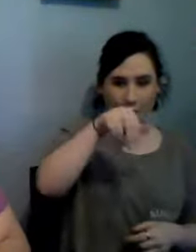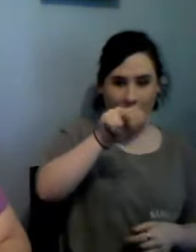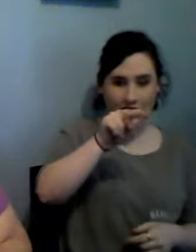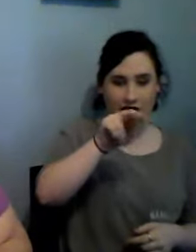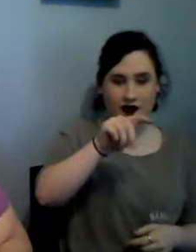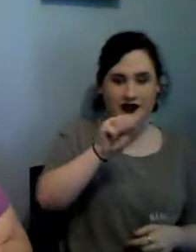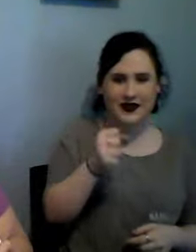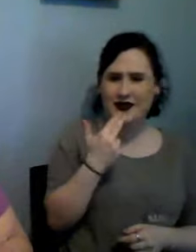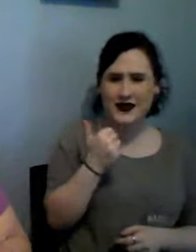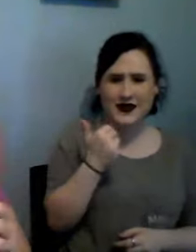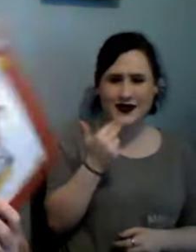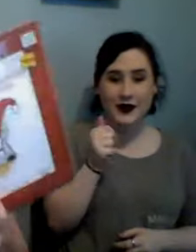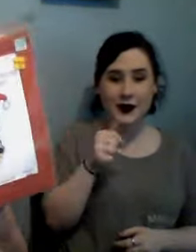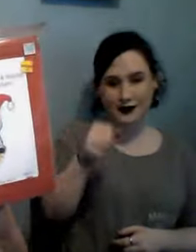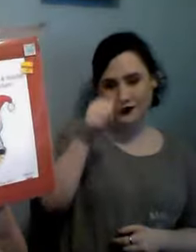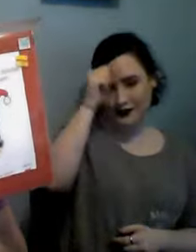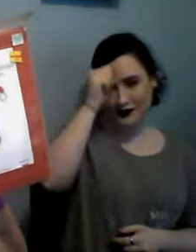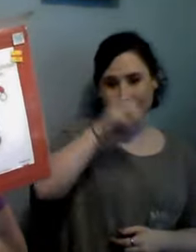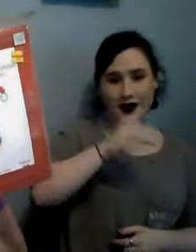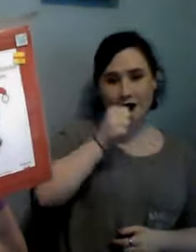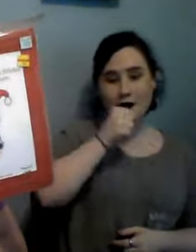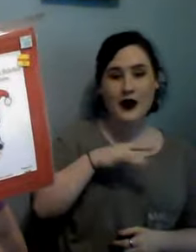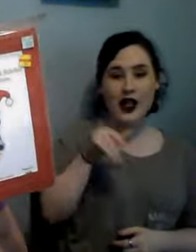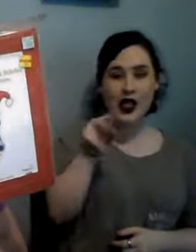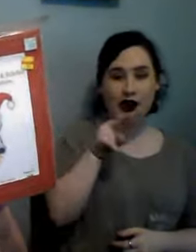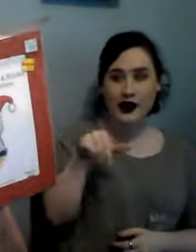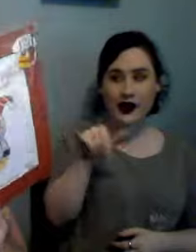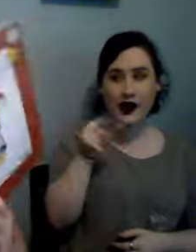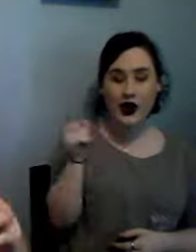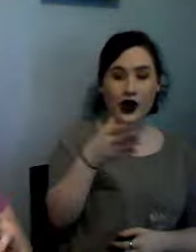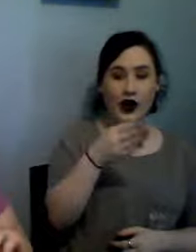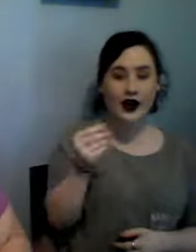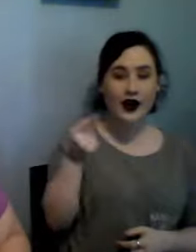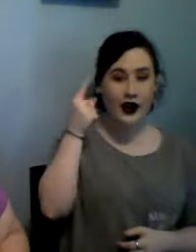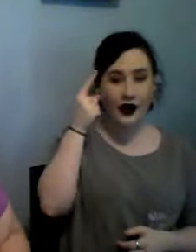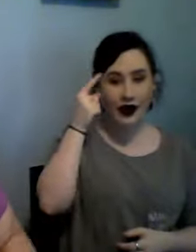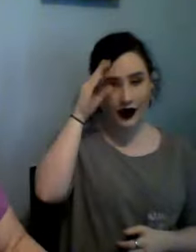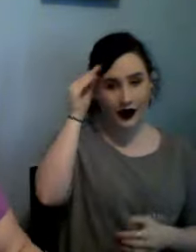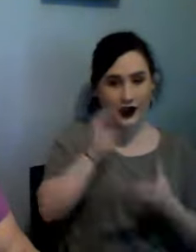isn't that the cutest thing man and woman that looks like me and my husband right there I'm always sewing something